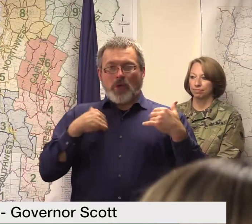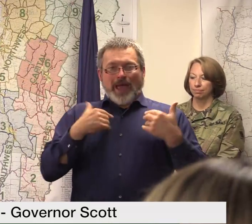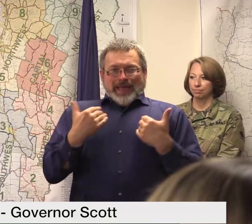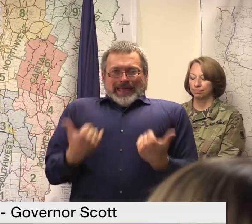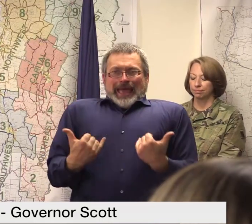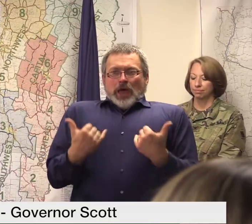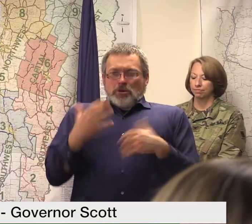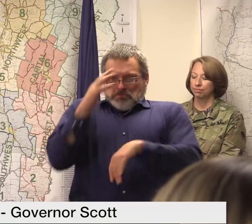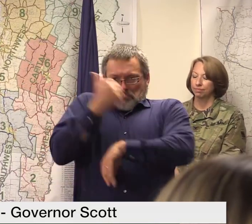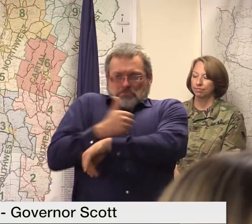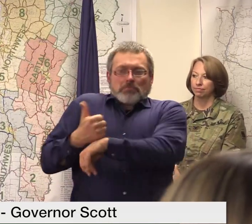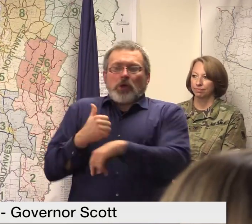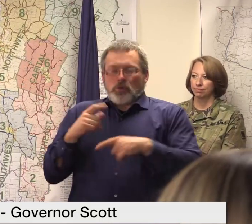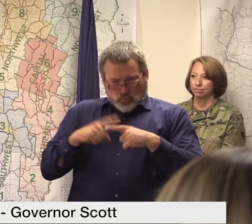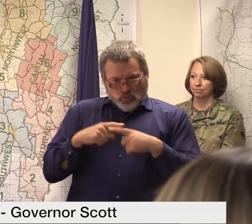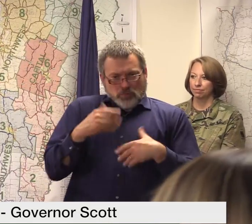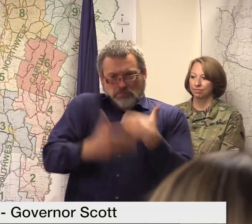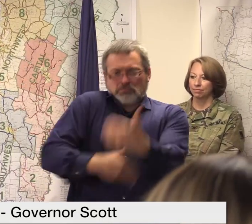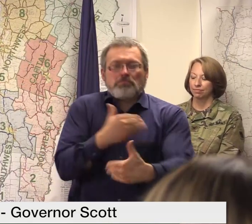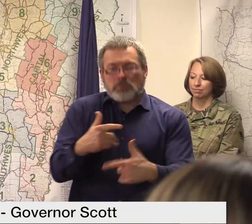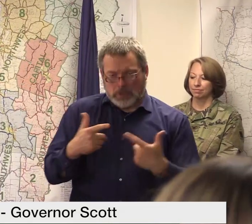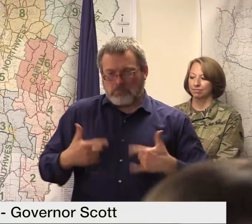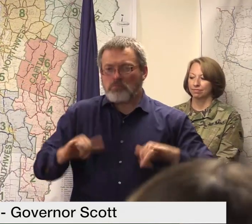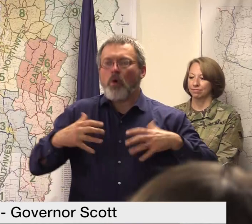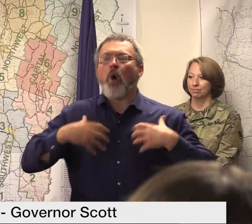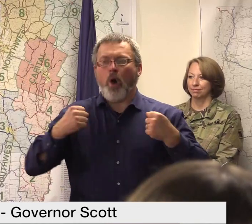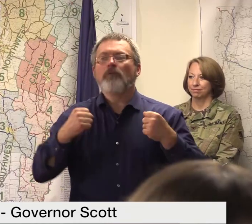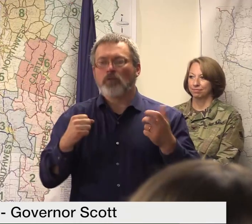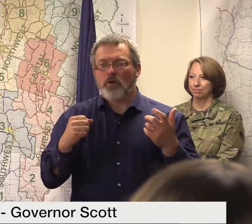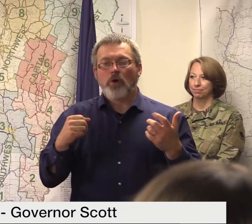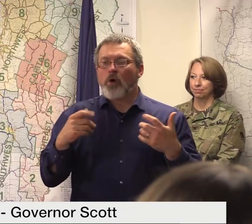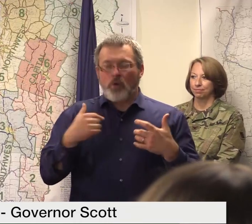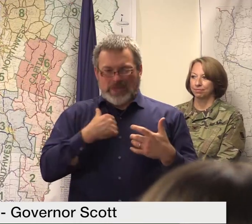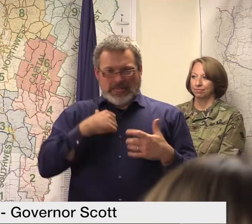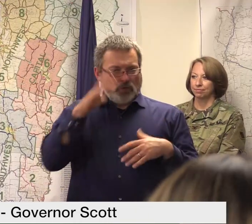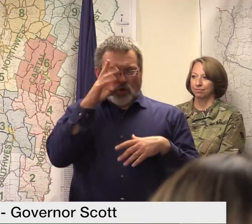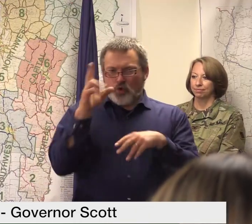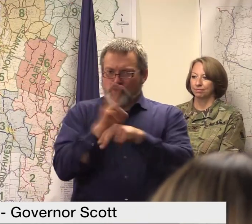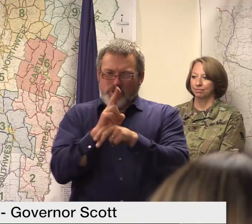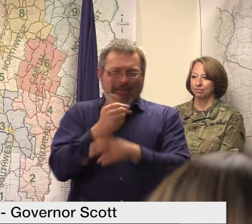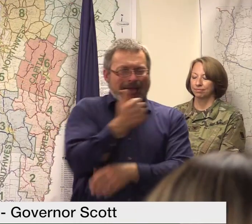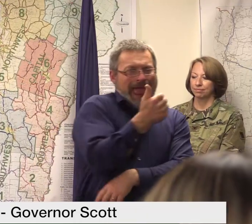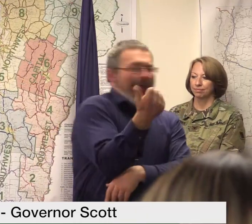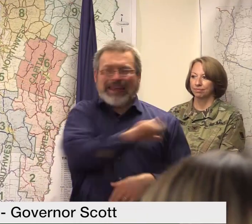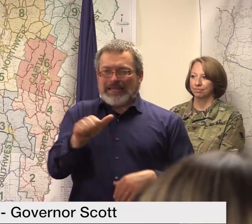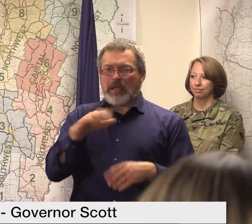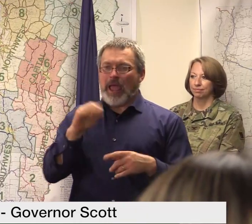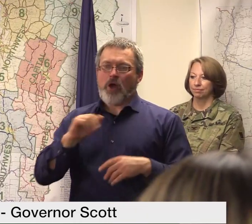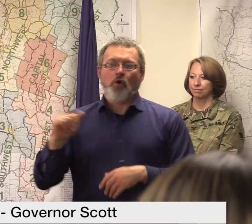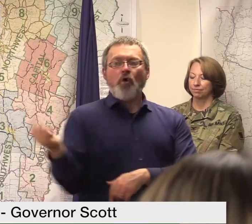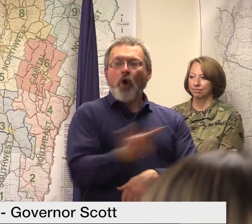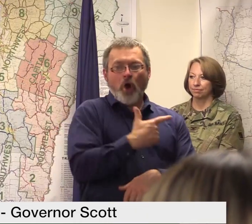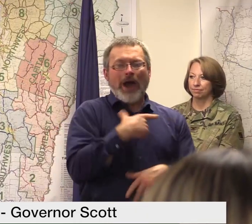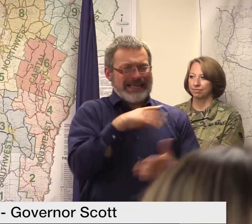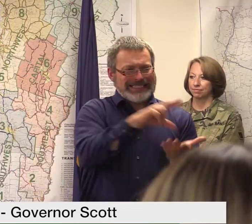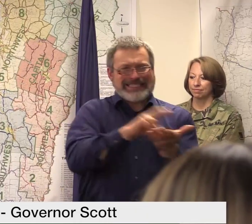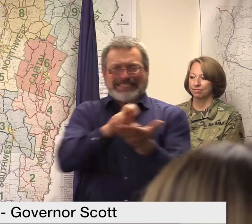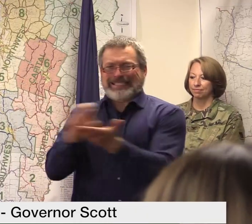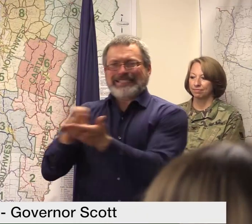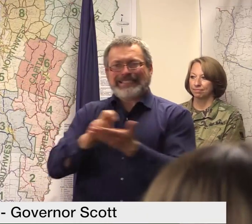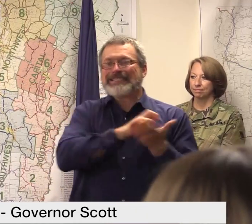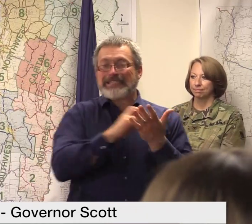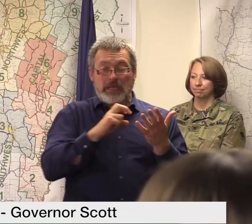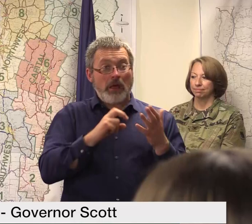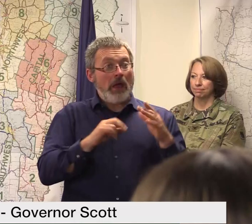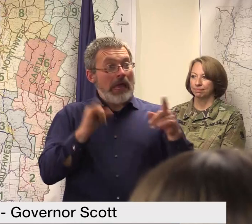use again we'll uncover every opportunity for us with funding and so forth that we can